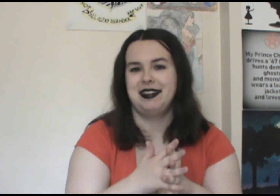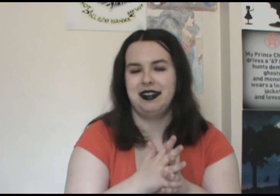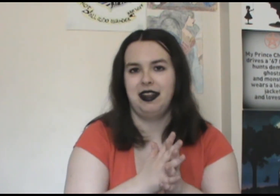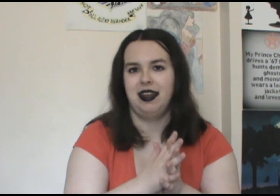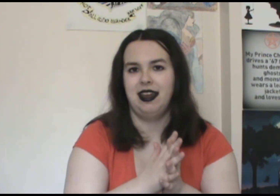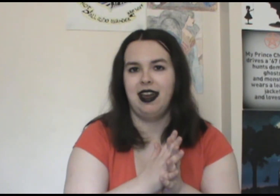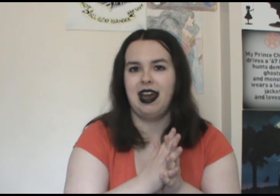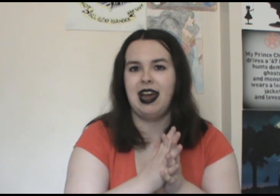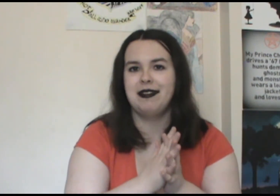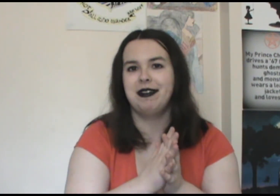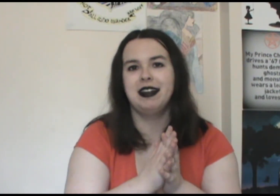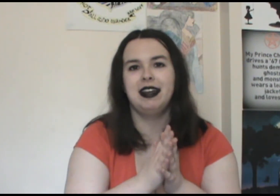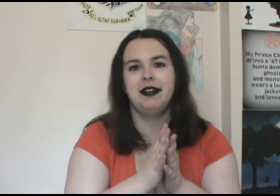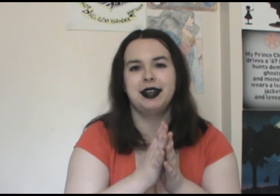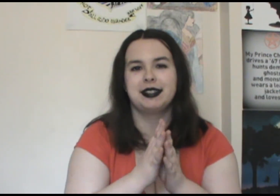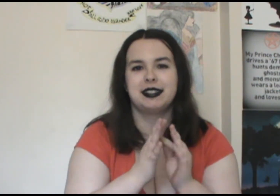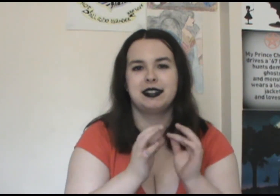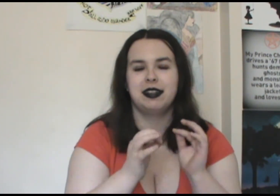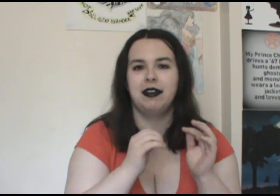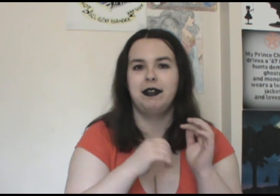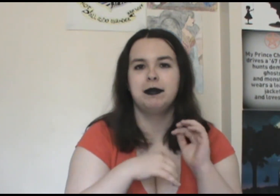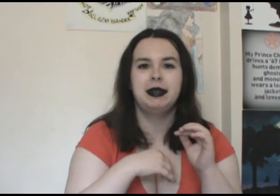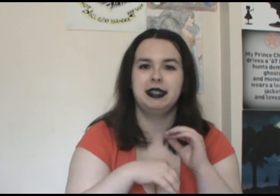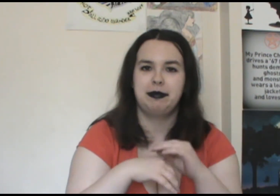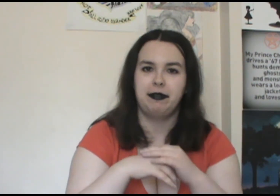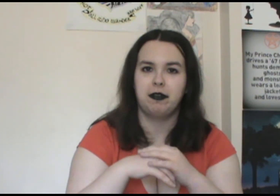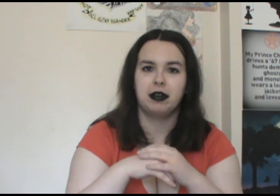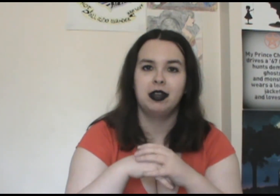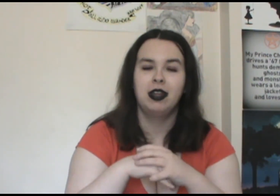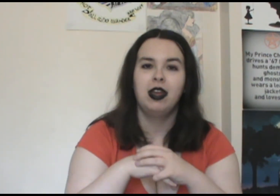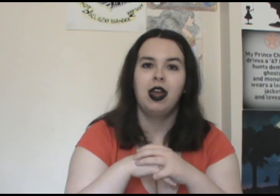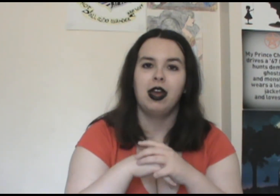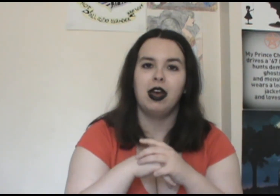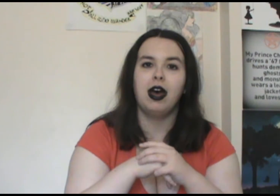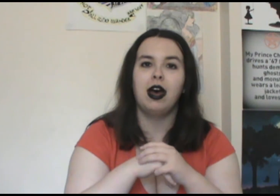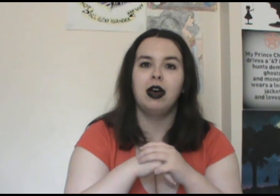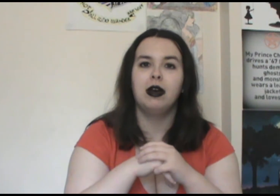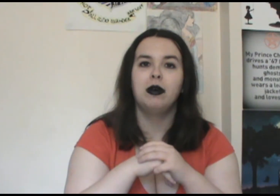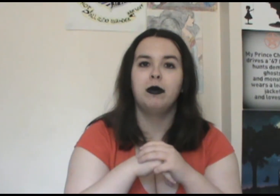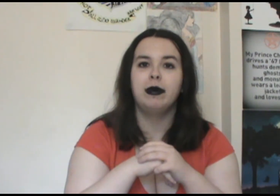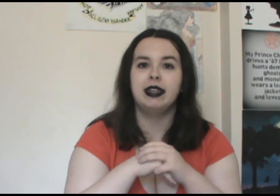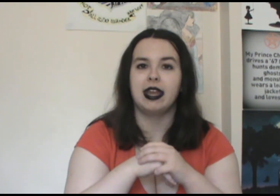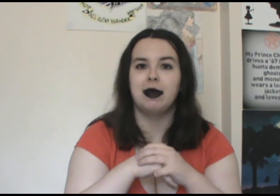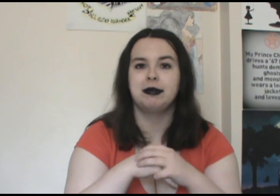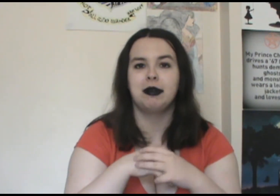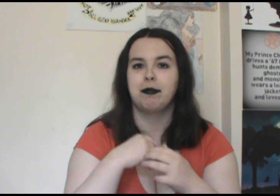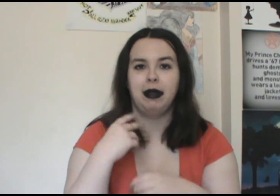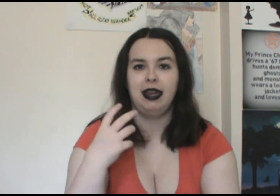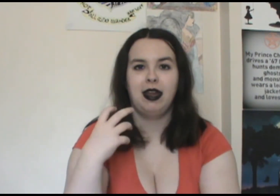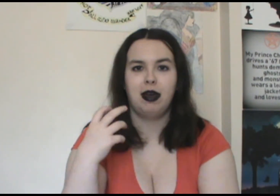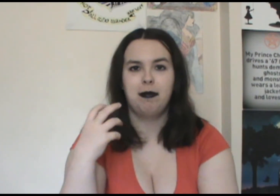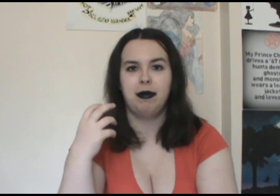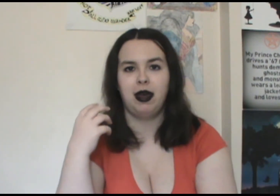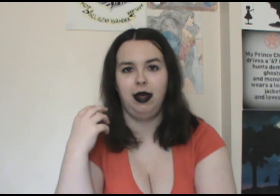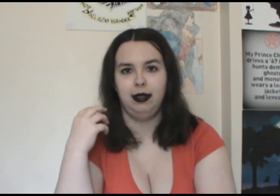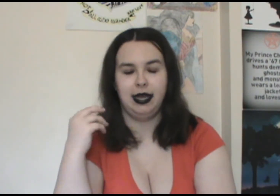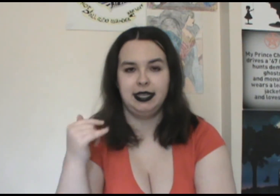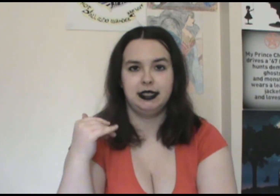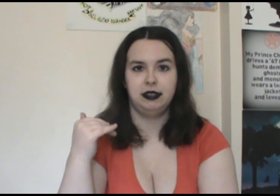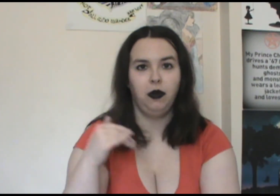And I figured out like a few minutes before when they kept sort of bringing up Lenny's new